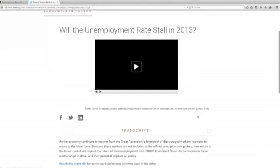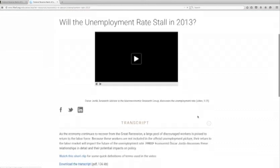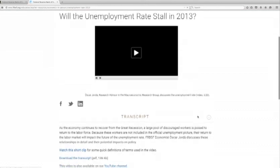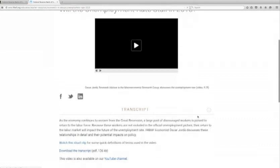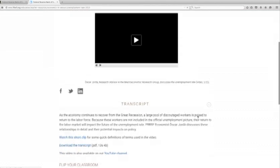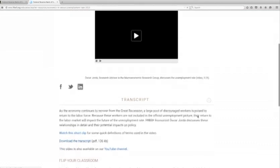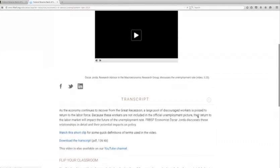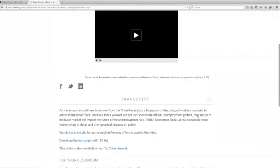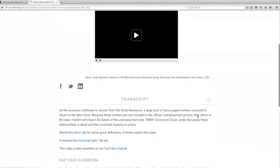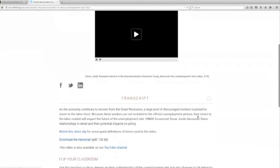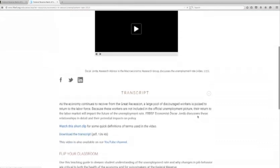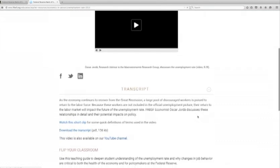Hey, I old are ibamos, right?